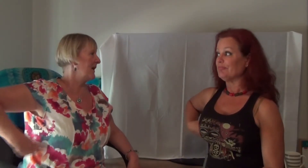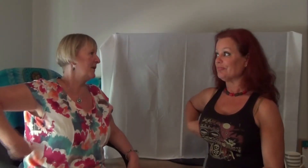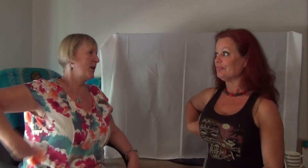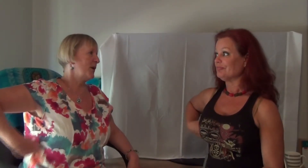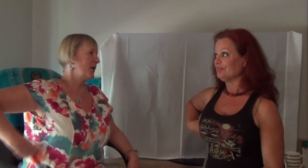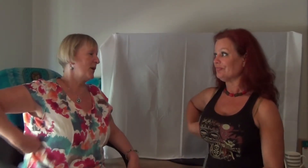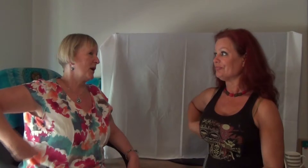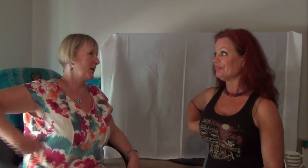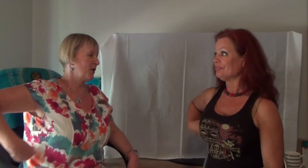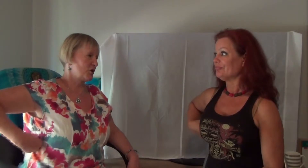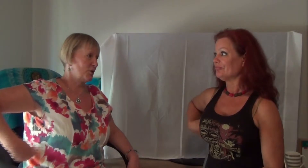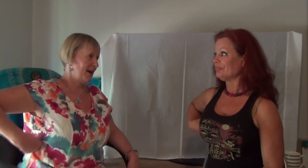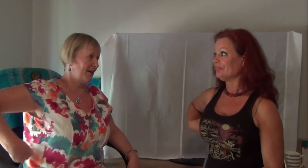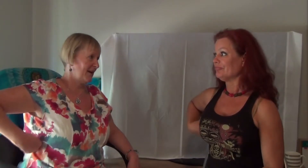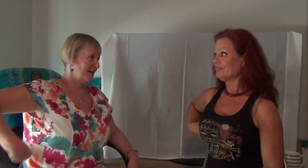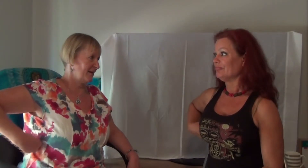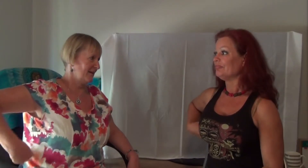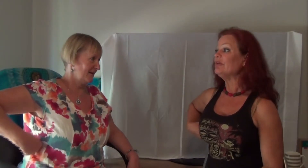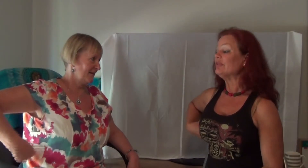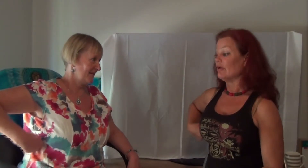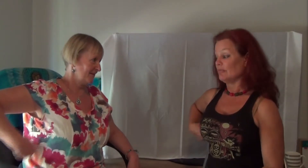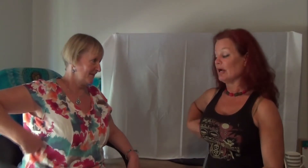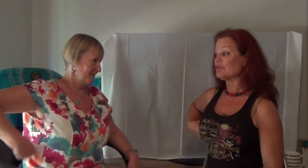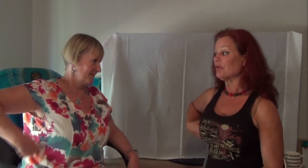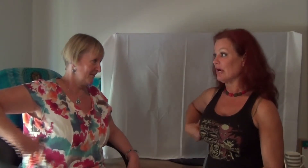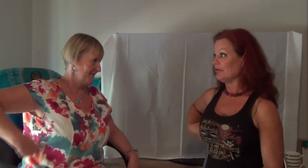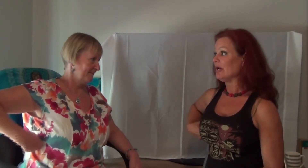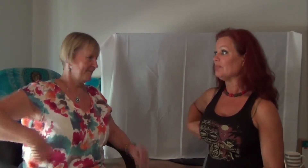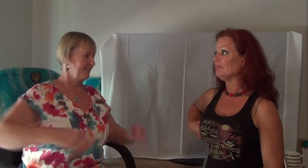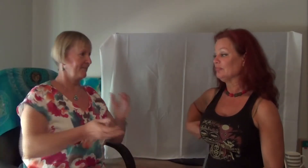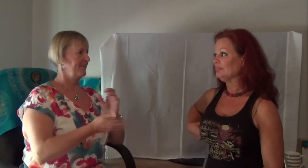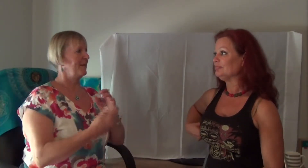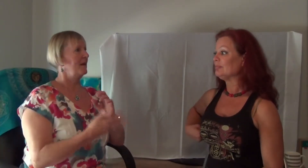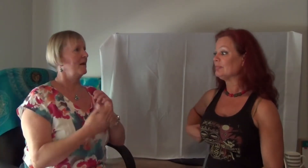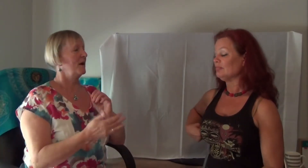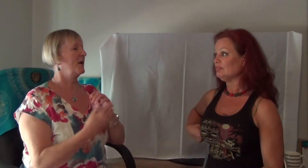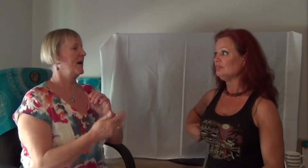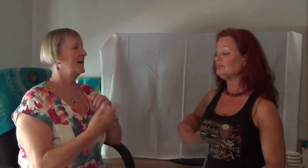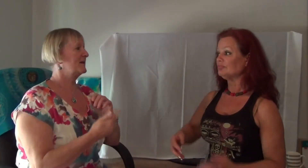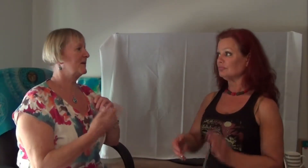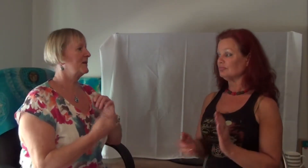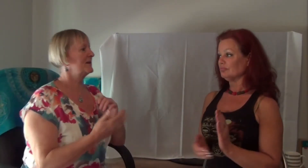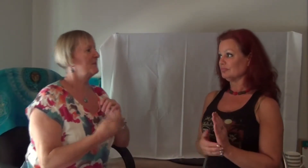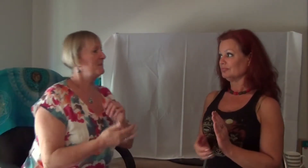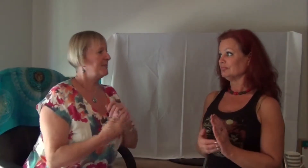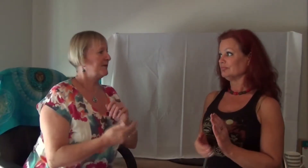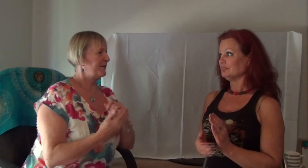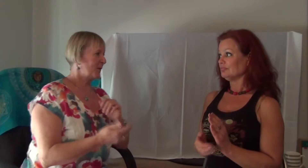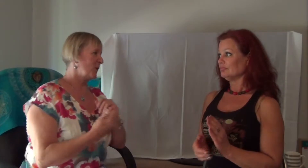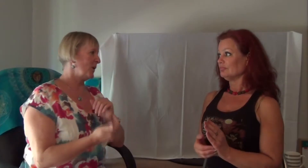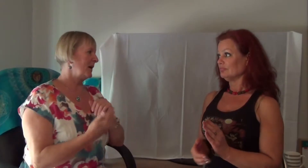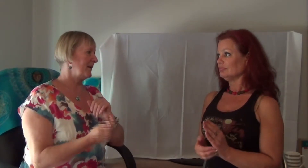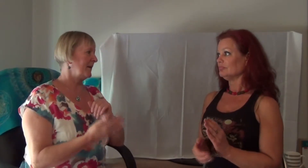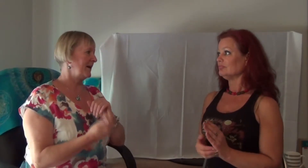Even though I'm not sure how yet. Even though I'm not sure how yet. Okay, so you said before that